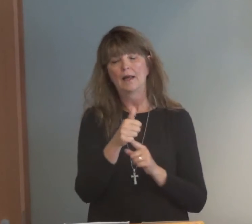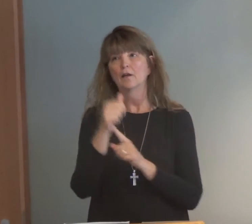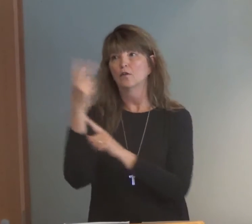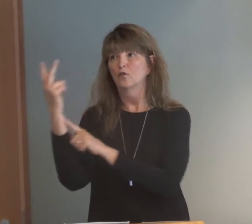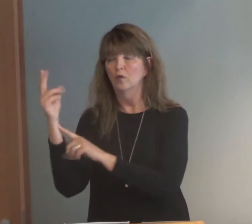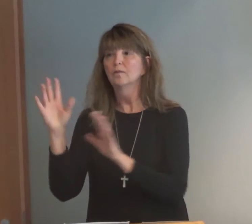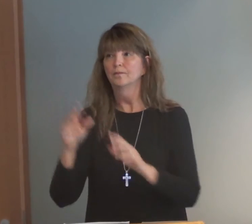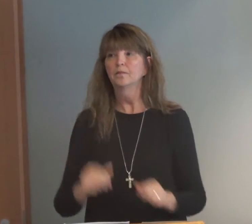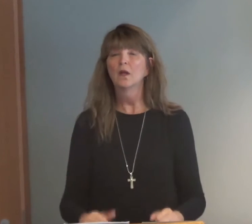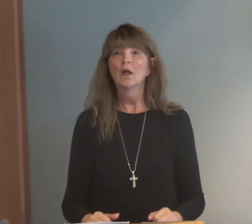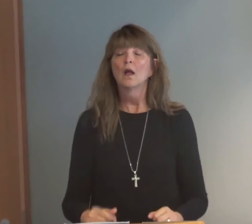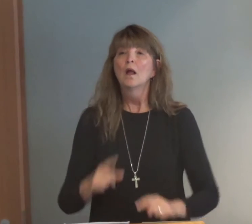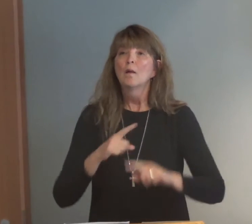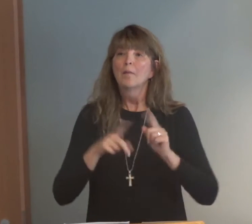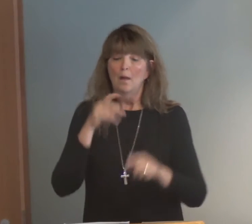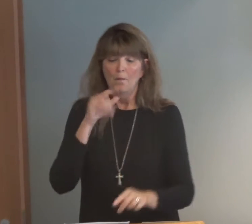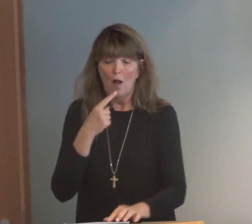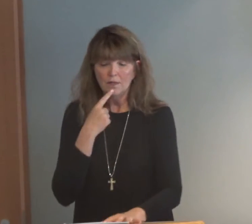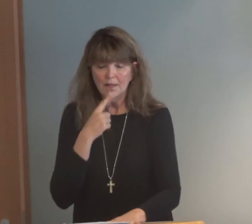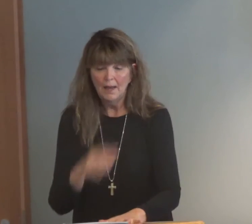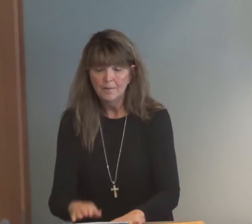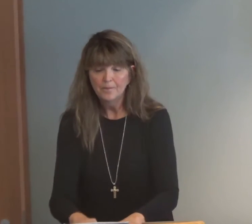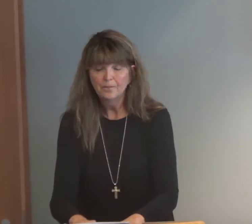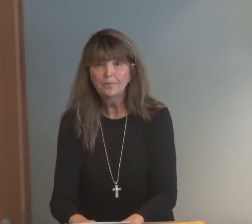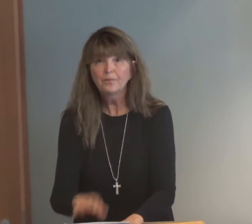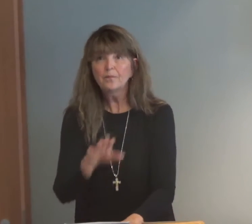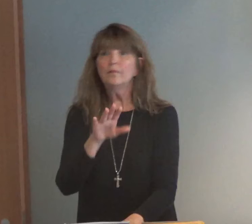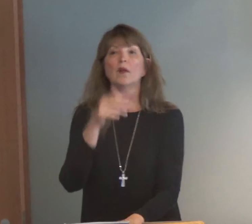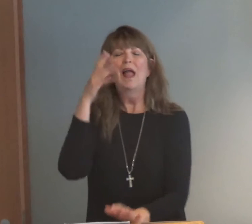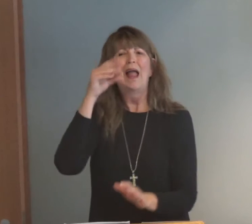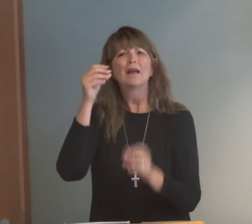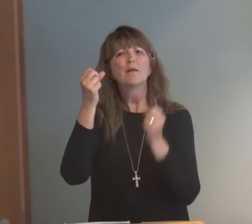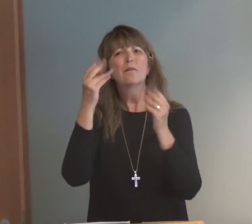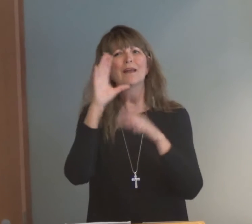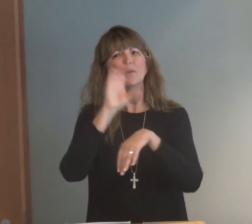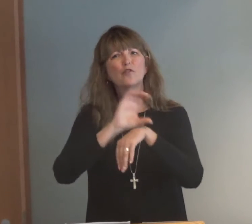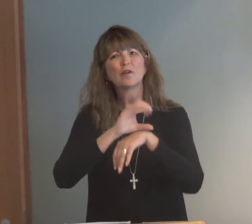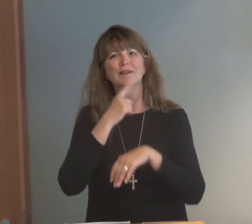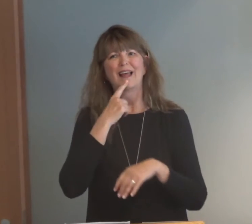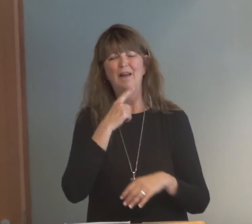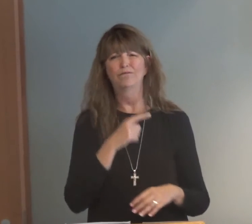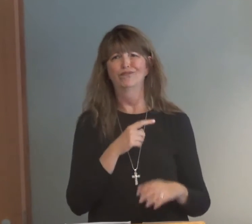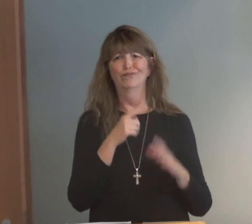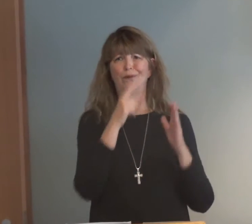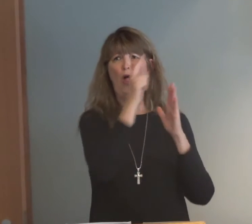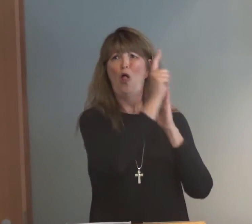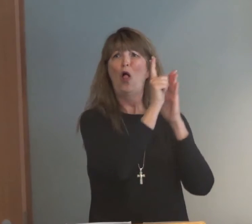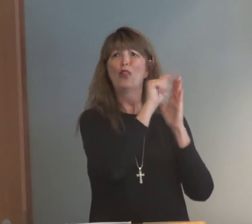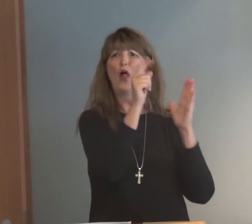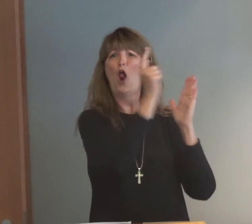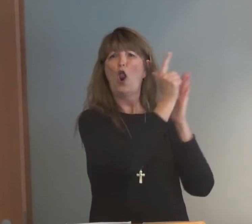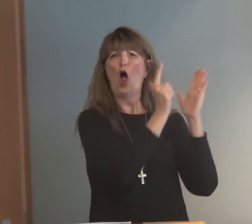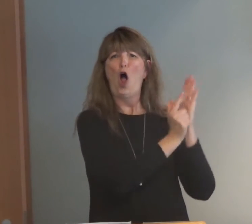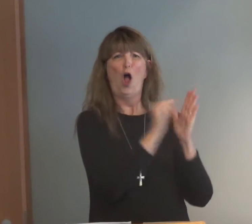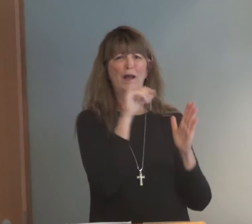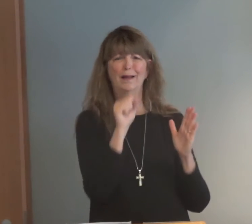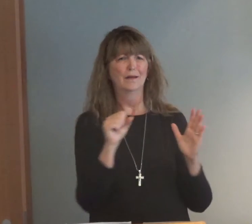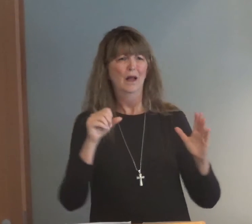love God and love people. So we went from 613 to 10 to 2. And a lot of churches say that the